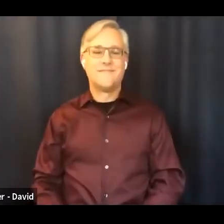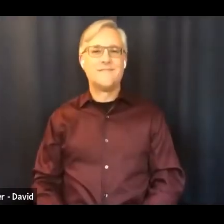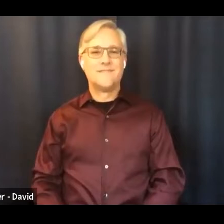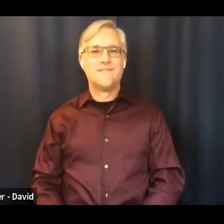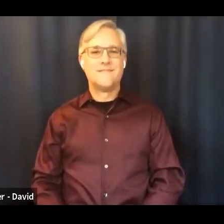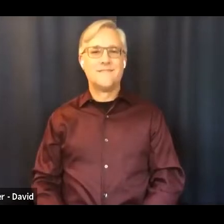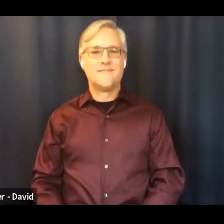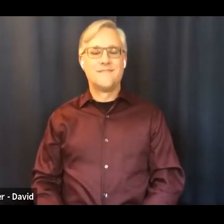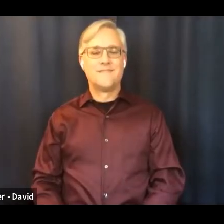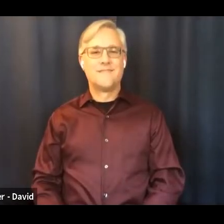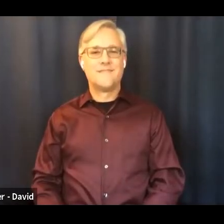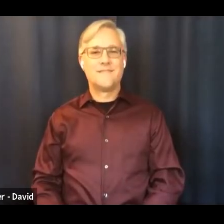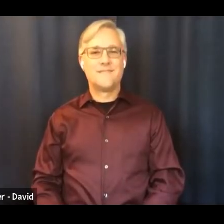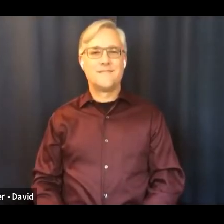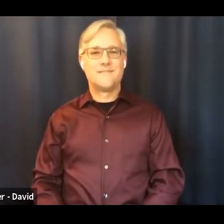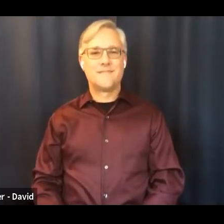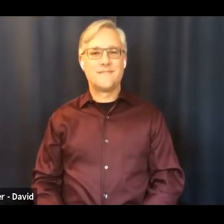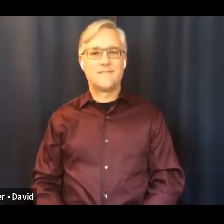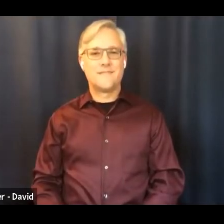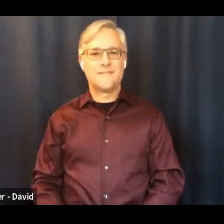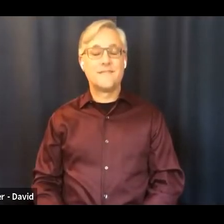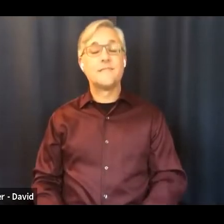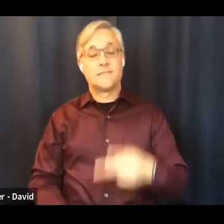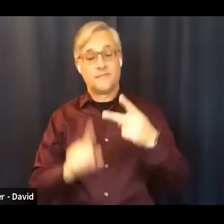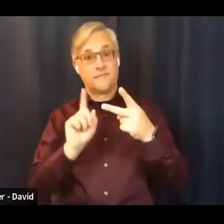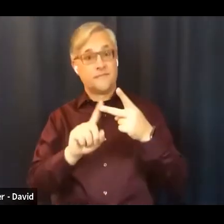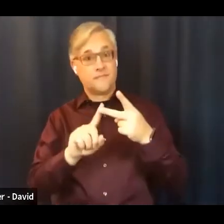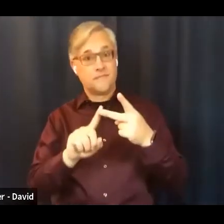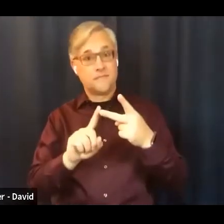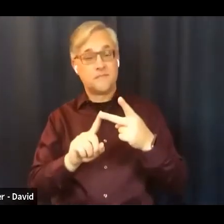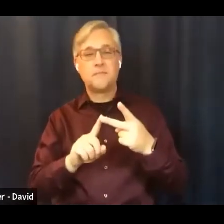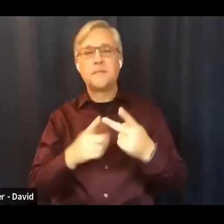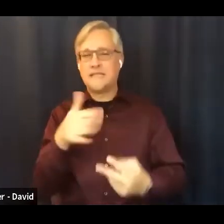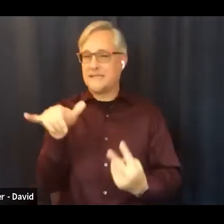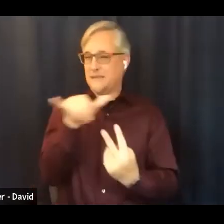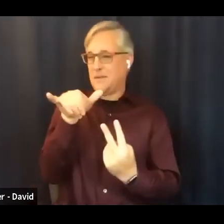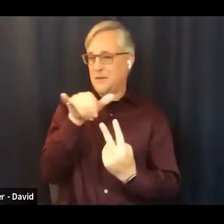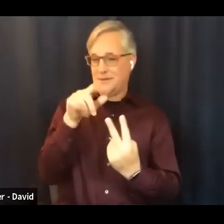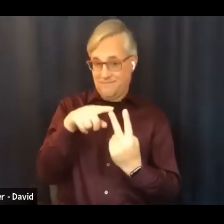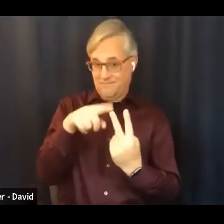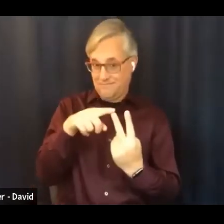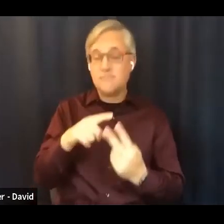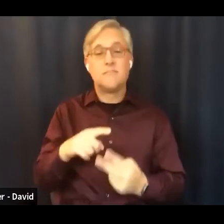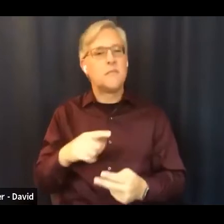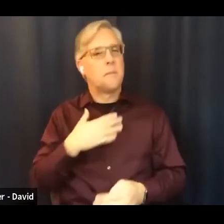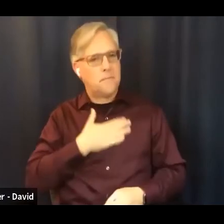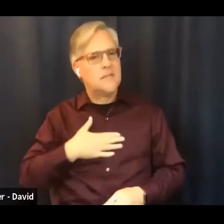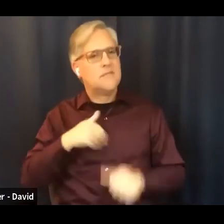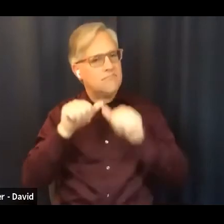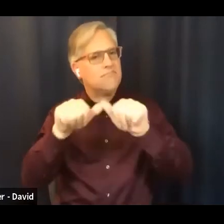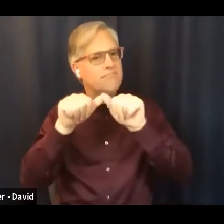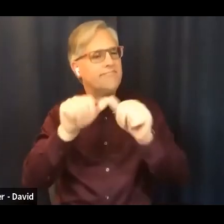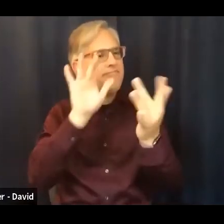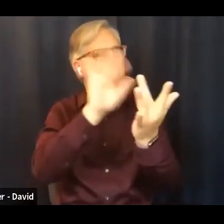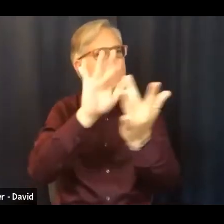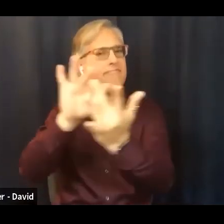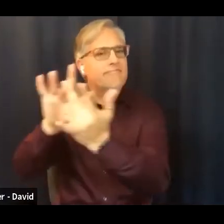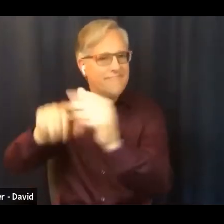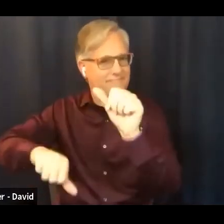and similarly please continue to reach out to one another to encourage one another to